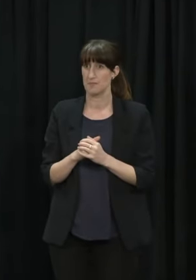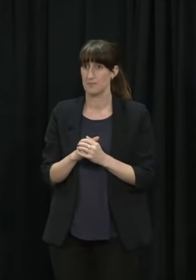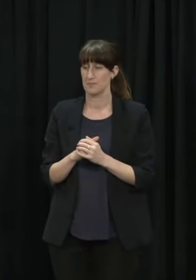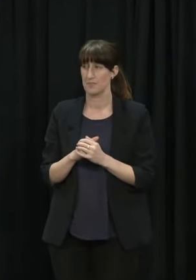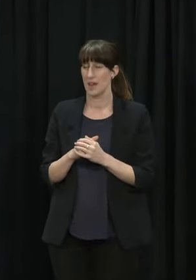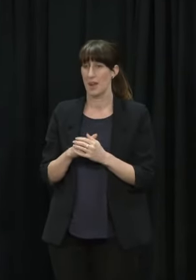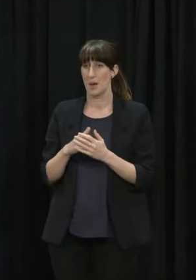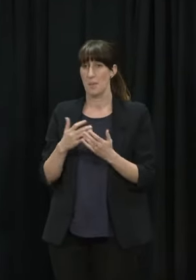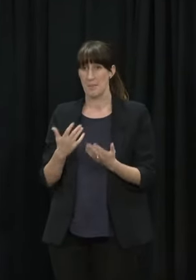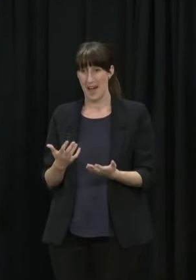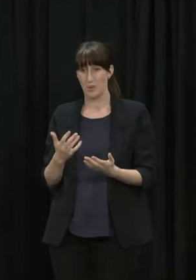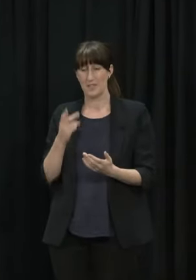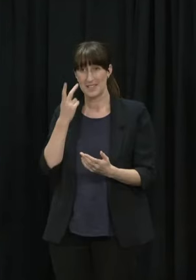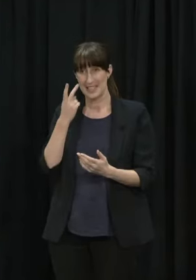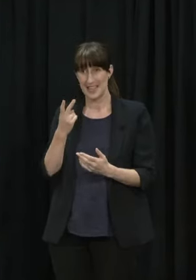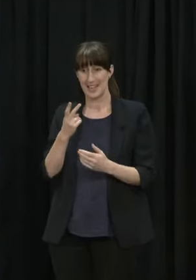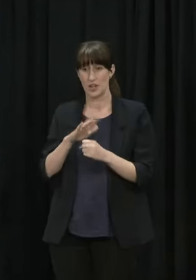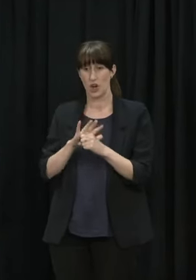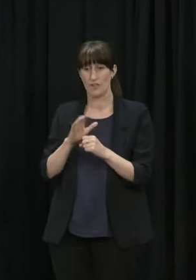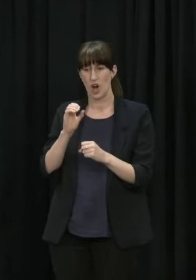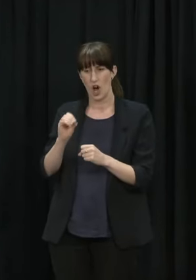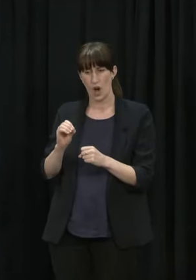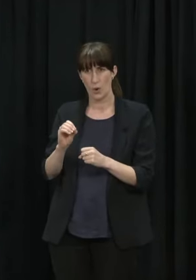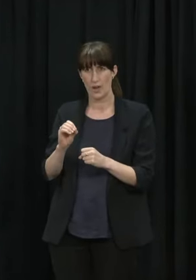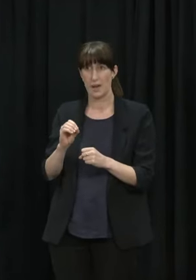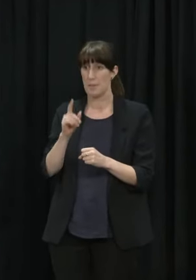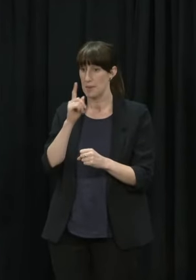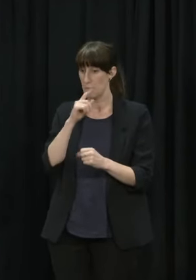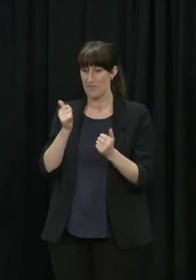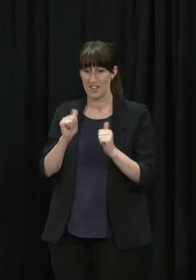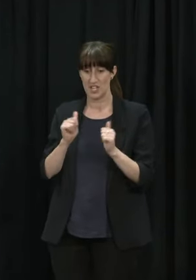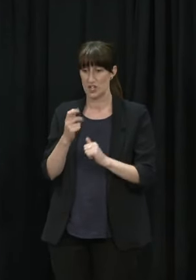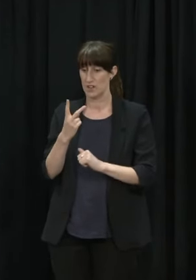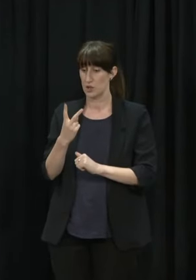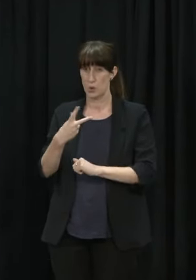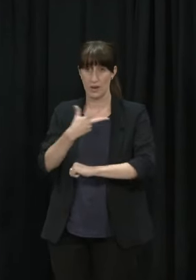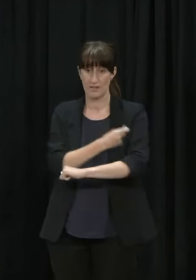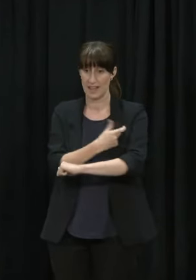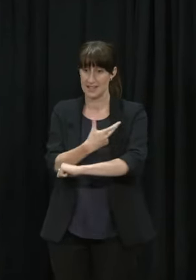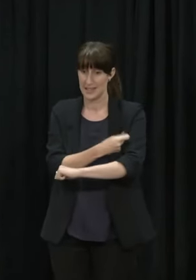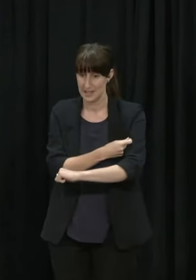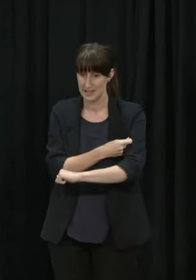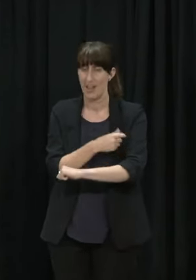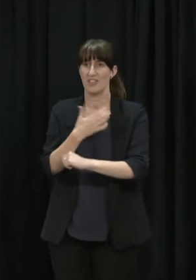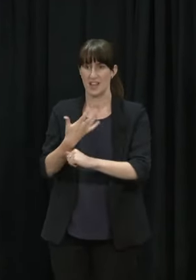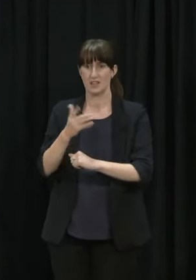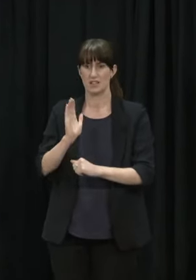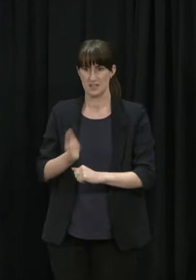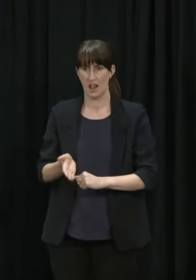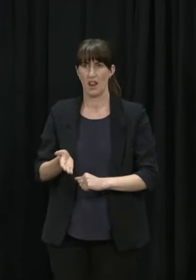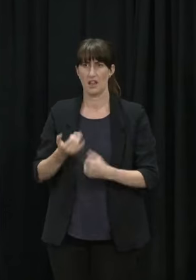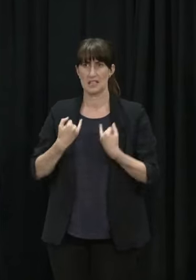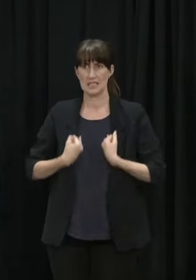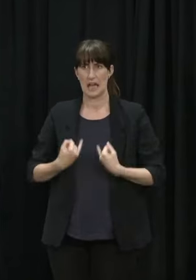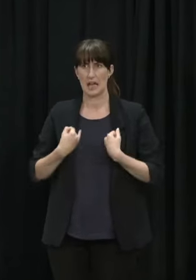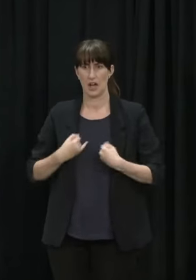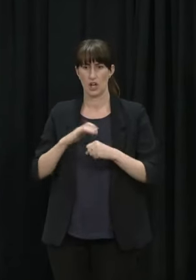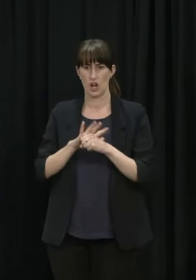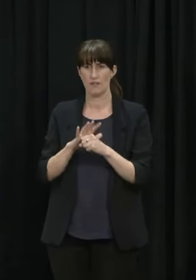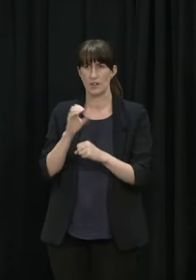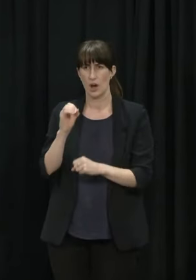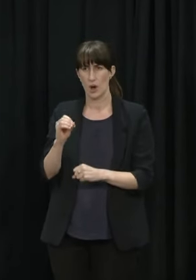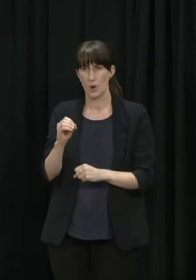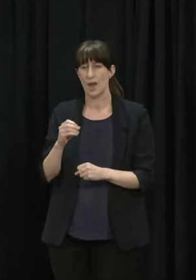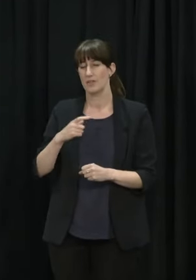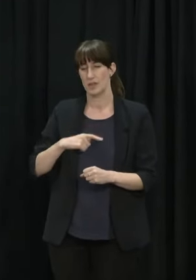getting it and we've seen examples around the world of people who have been, you know, had those two doses getting it and still getting sick from it and so